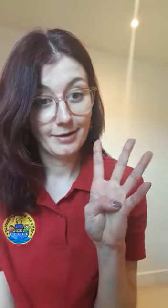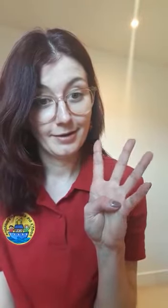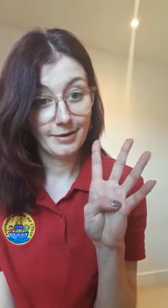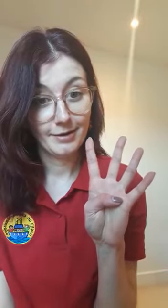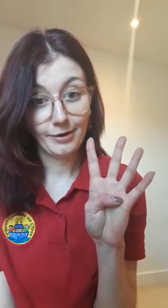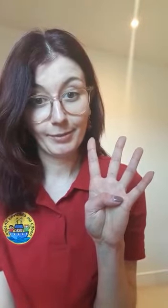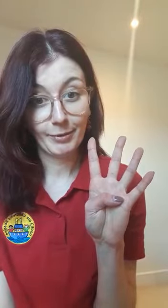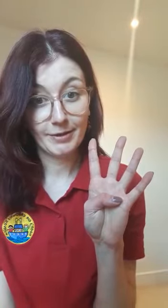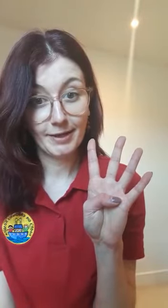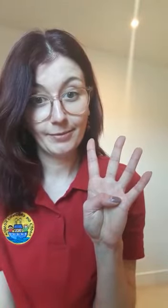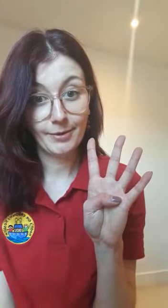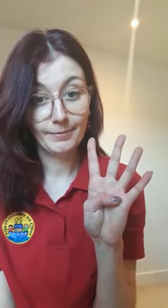You might want to sound.